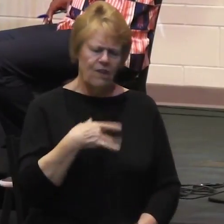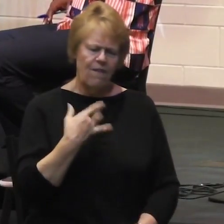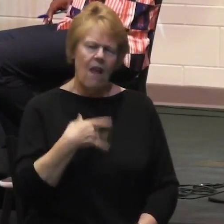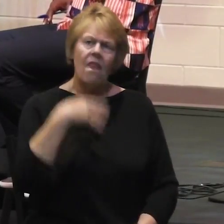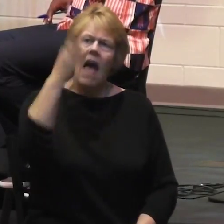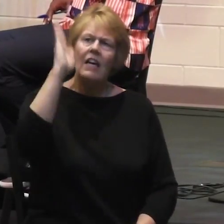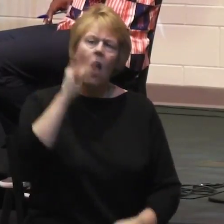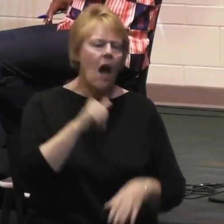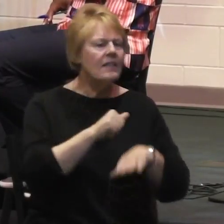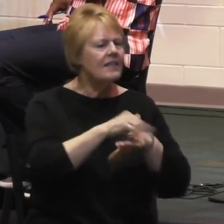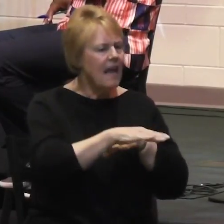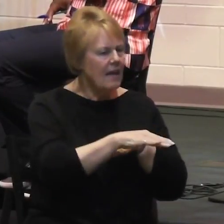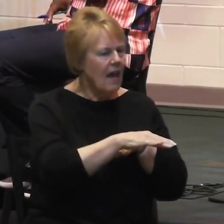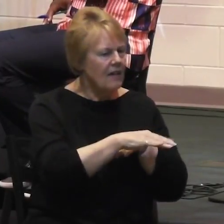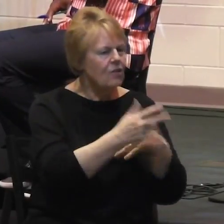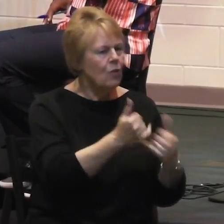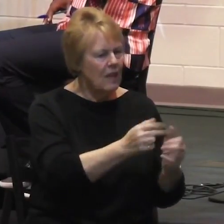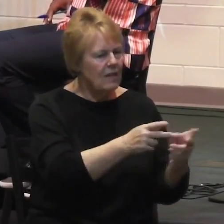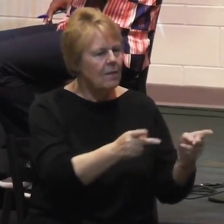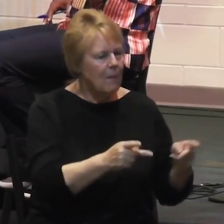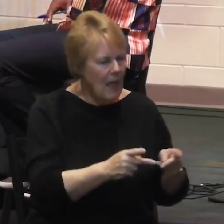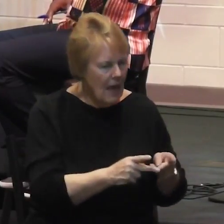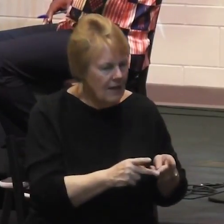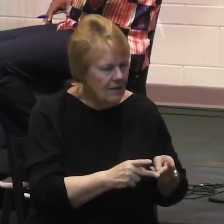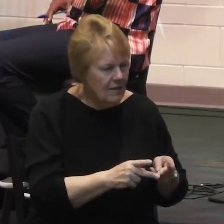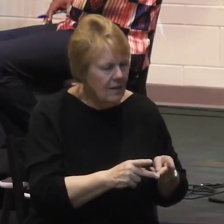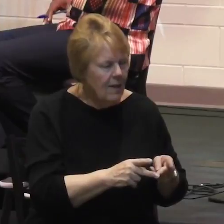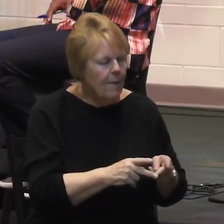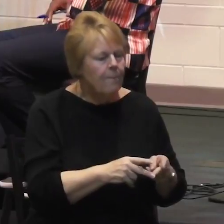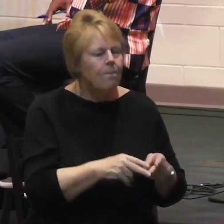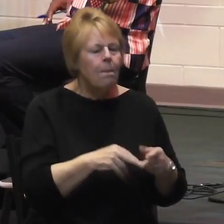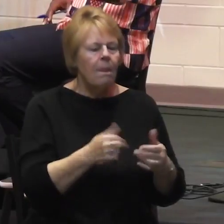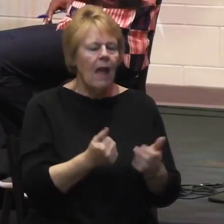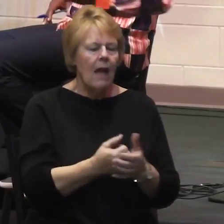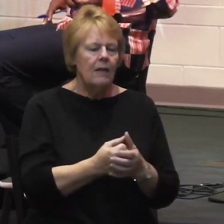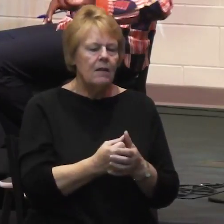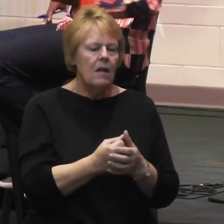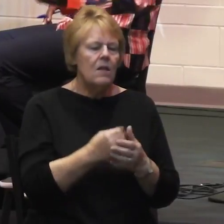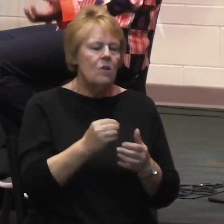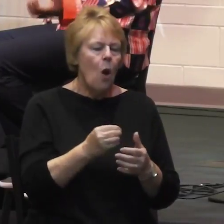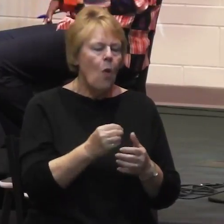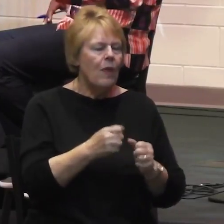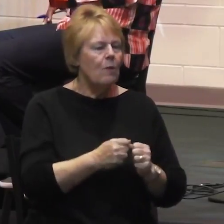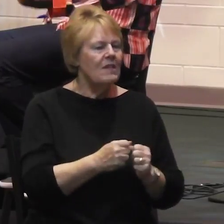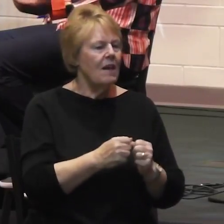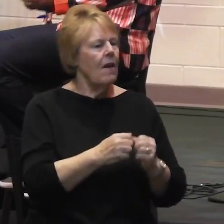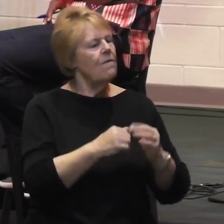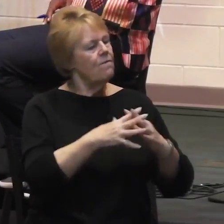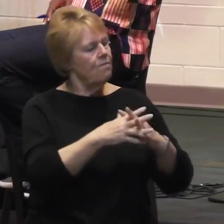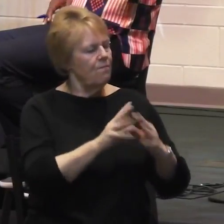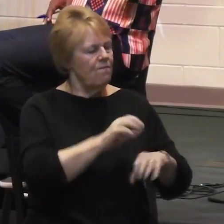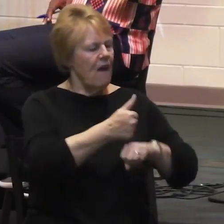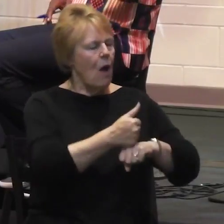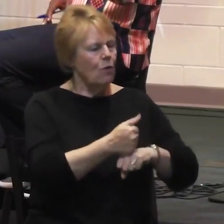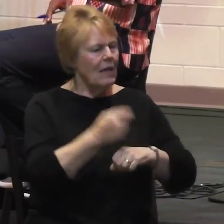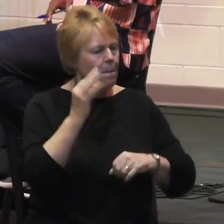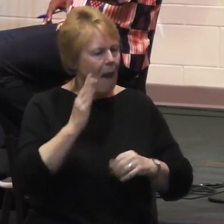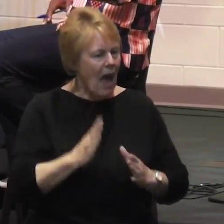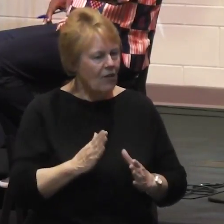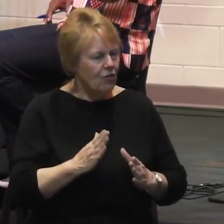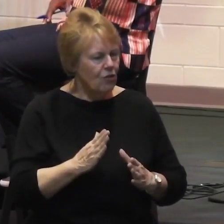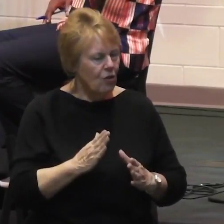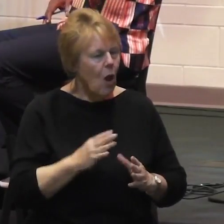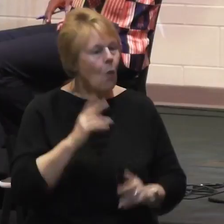And we called it LifeSpring because the founding pastor saw a vision of a place where people can come and have their